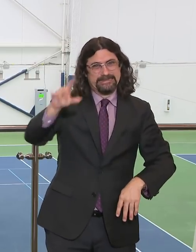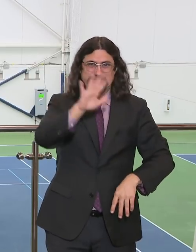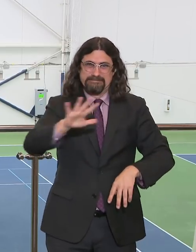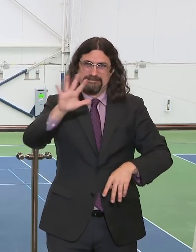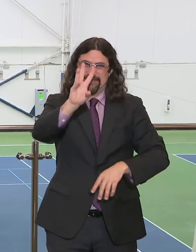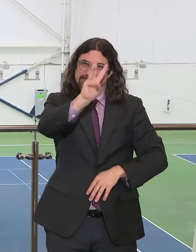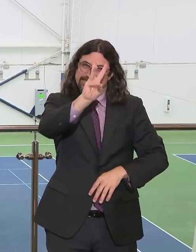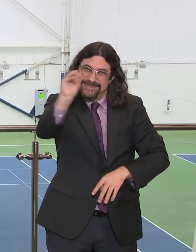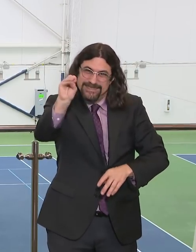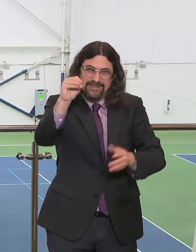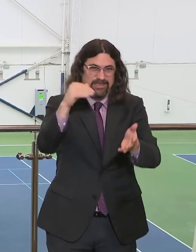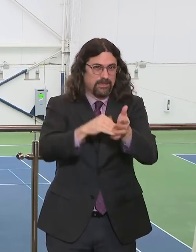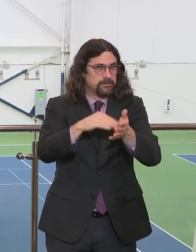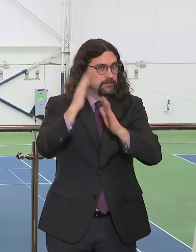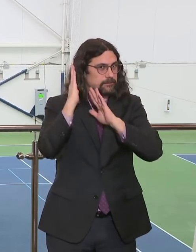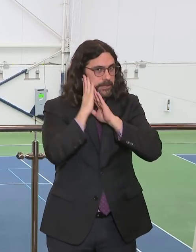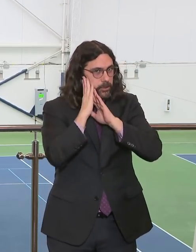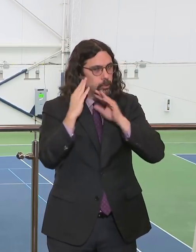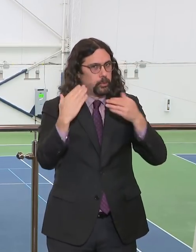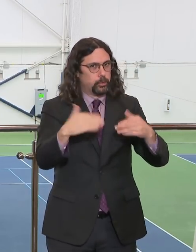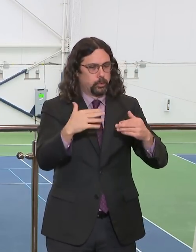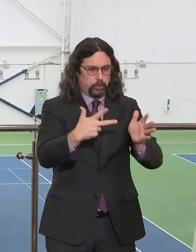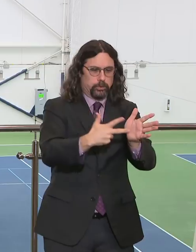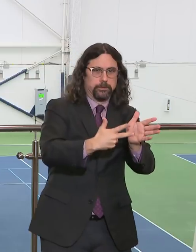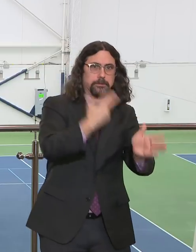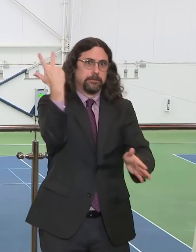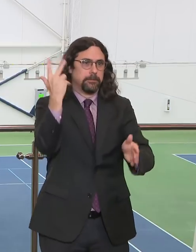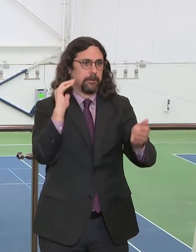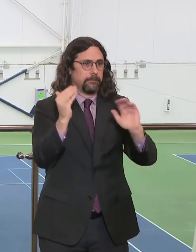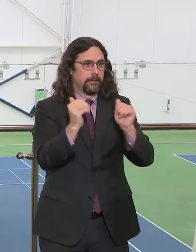And you might say to yourself, how on earth is that possible?